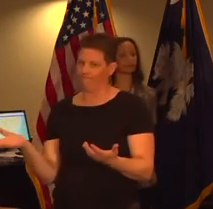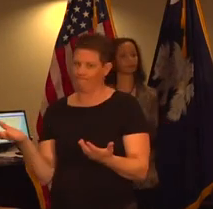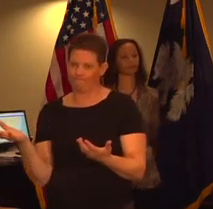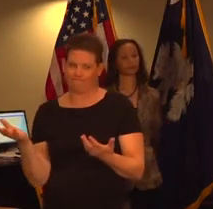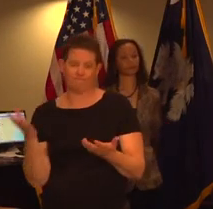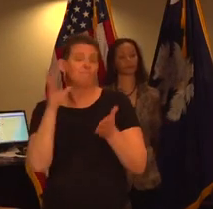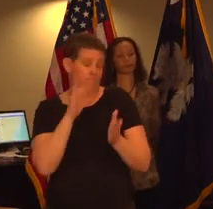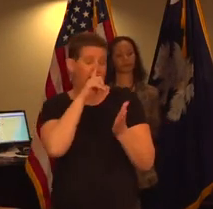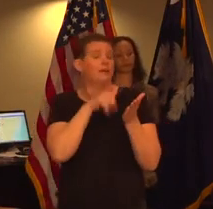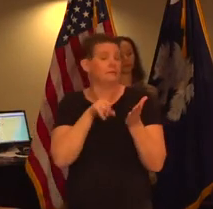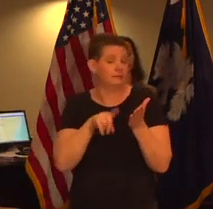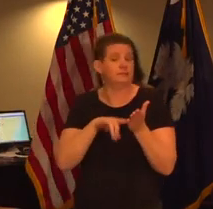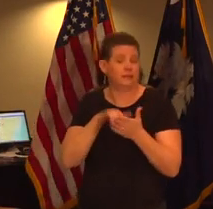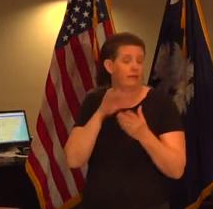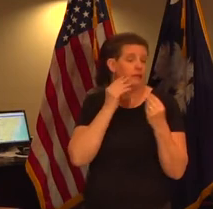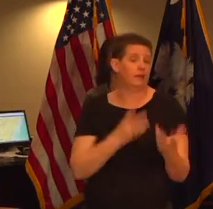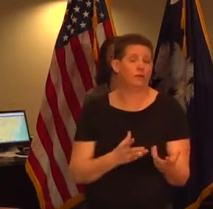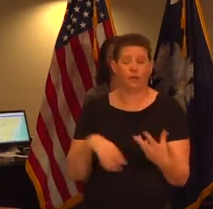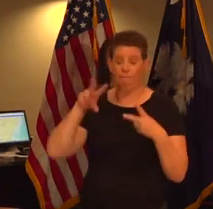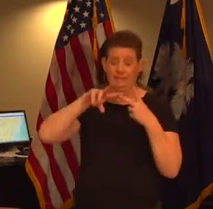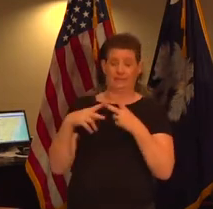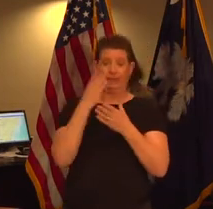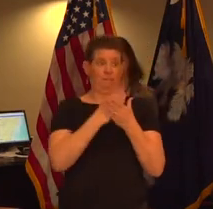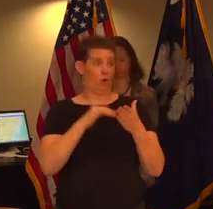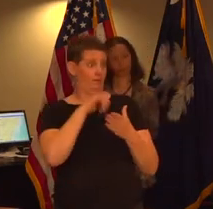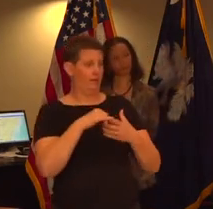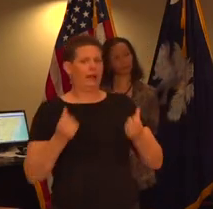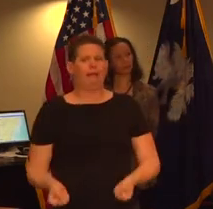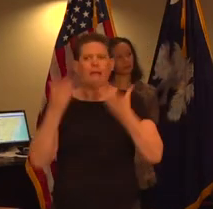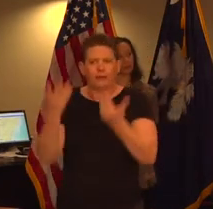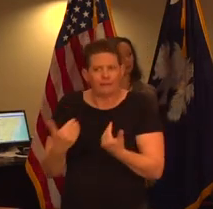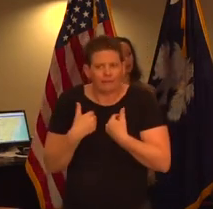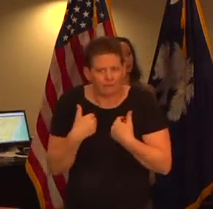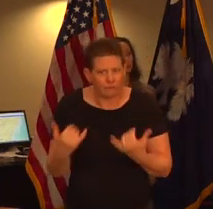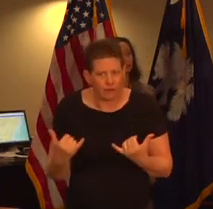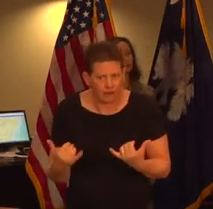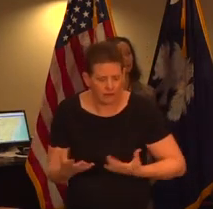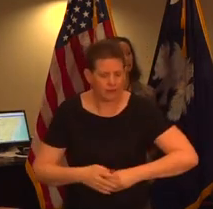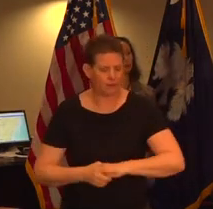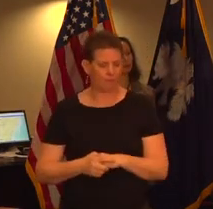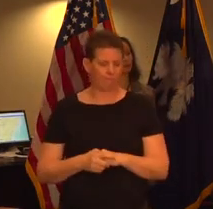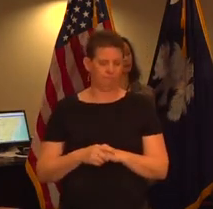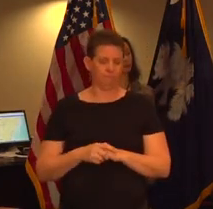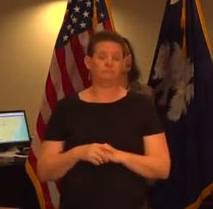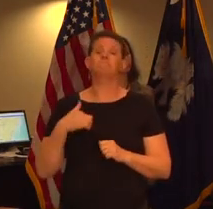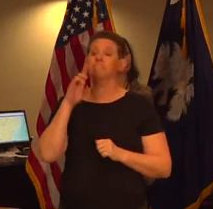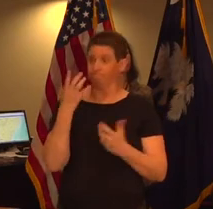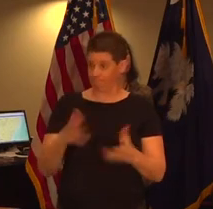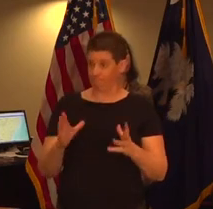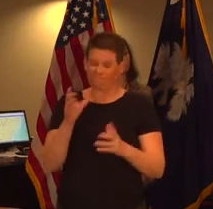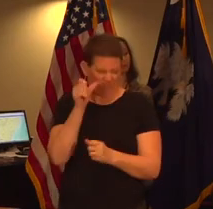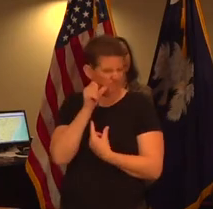i'll look into that question but the second one is what is our supply we asked the hospitals